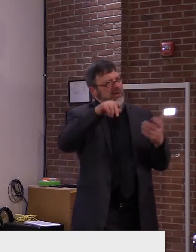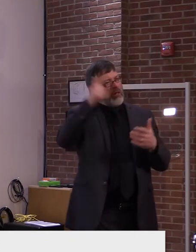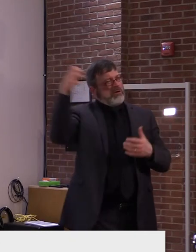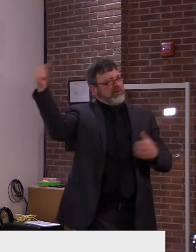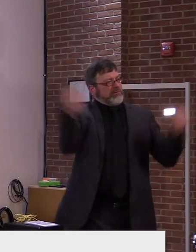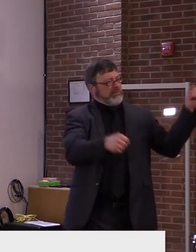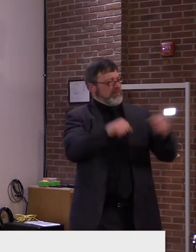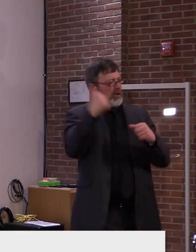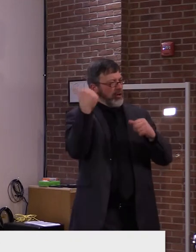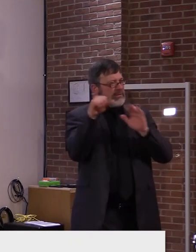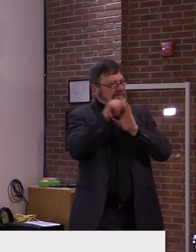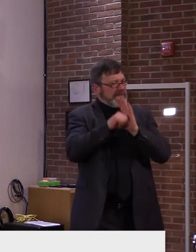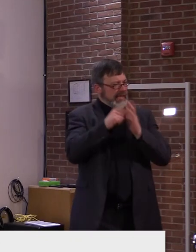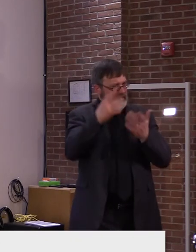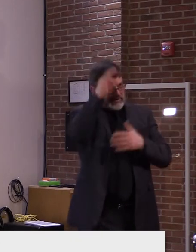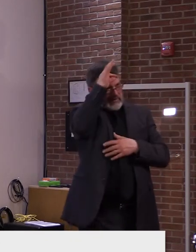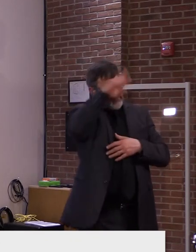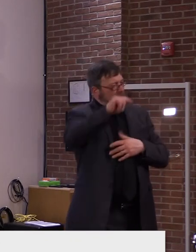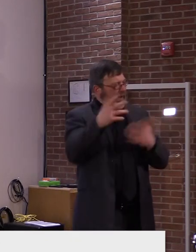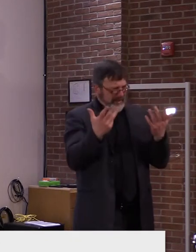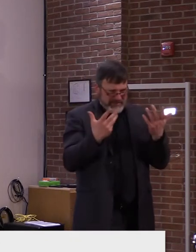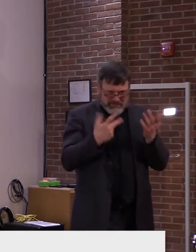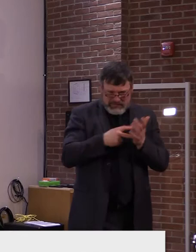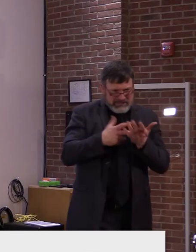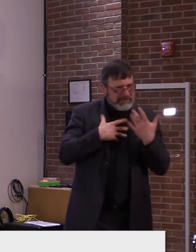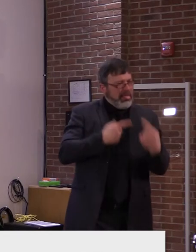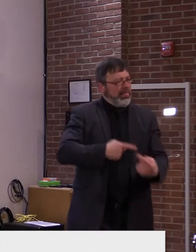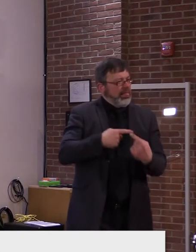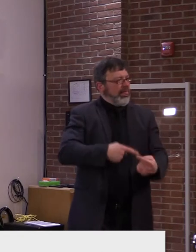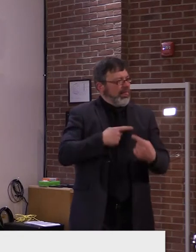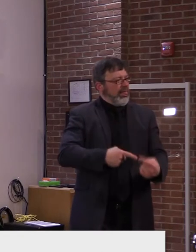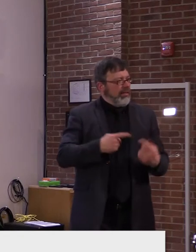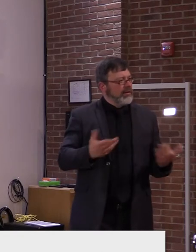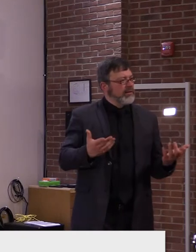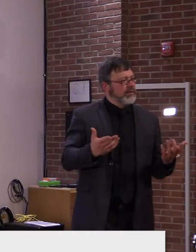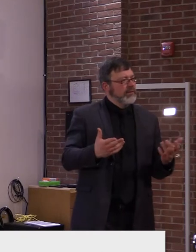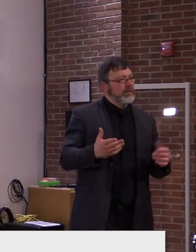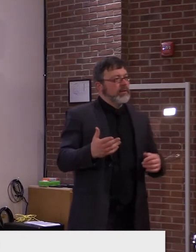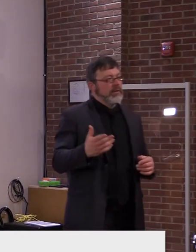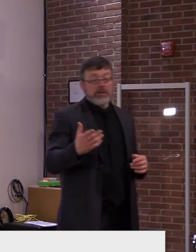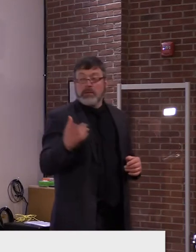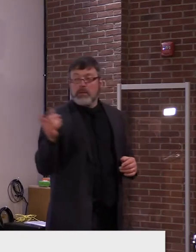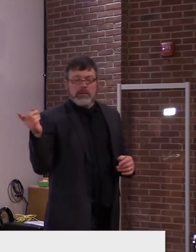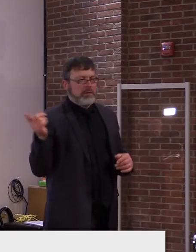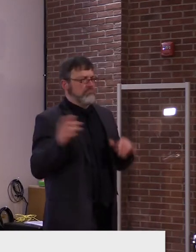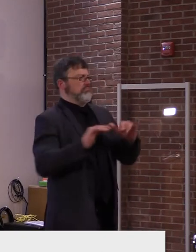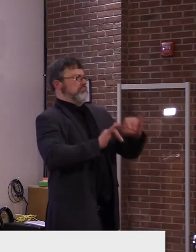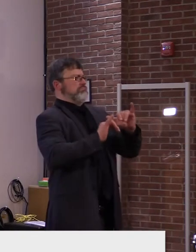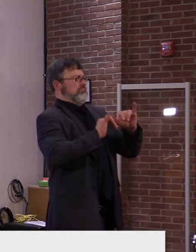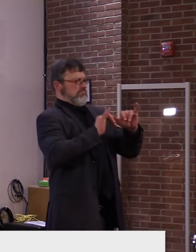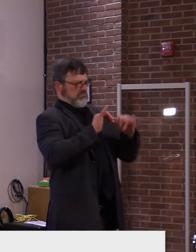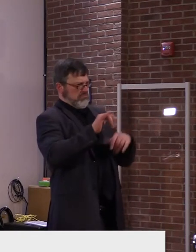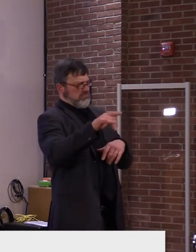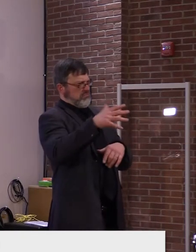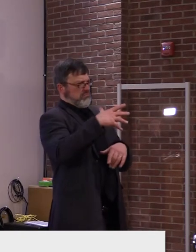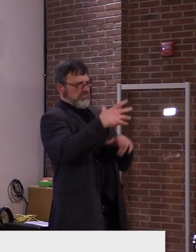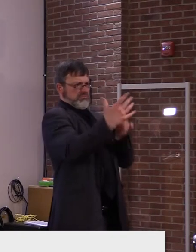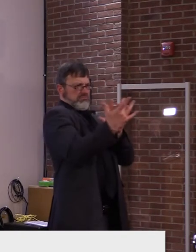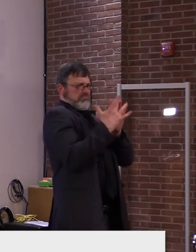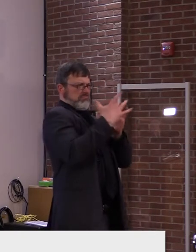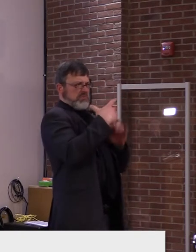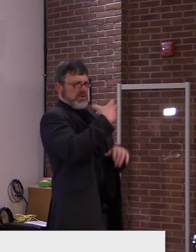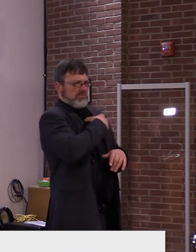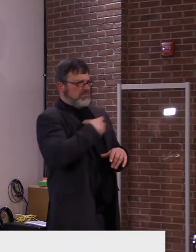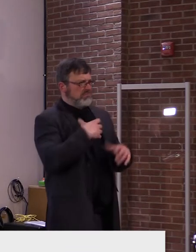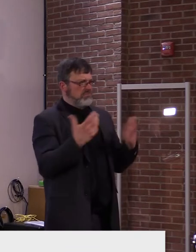Yeah, thanks, Sean. I, I have not heard of those complaints. I mean, if you're online, you choose your own location. Uh, if you're